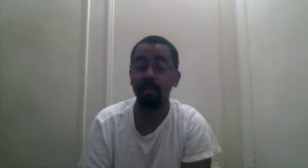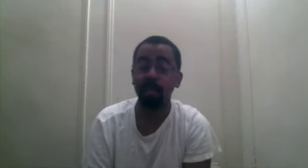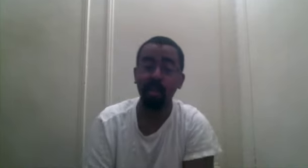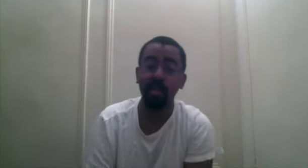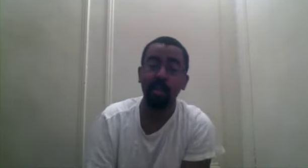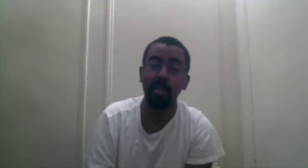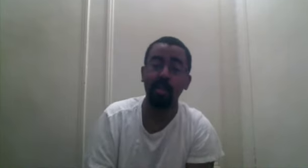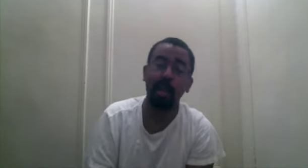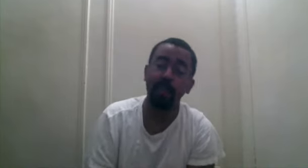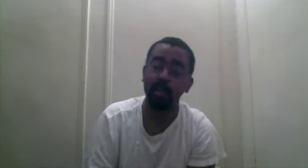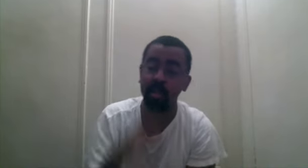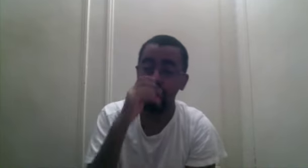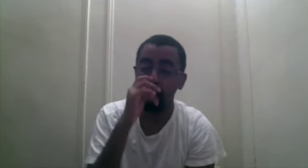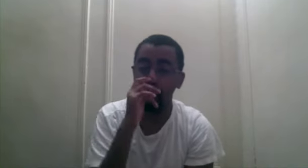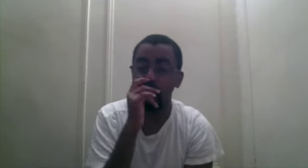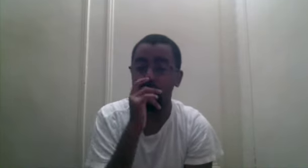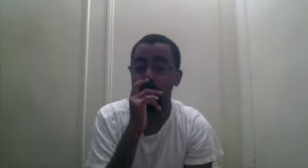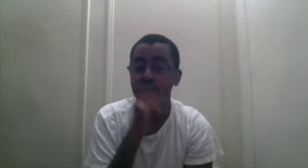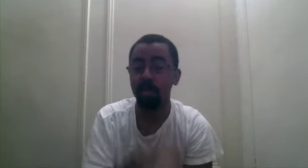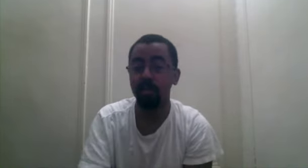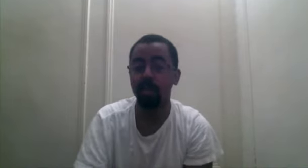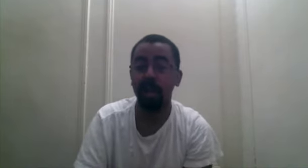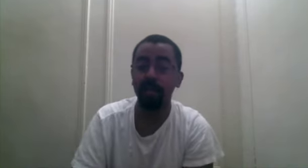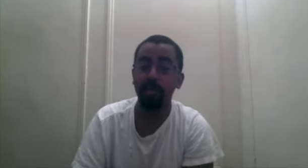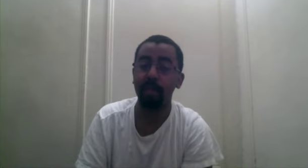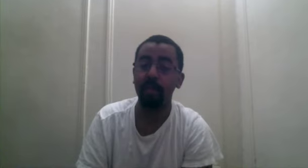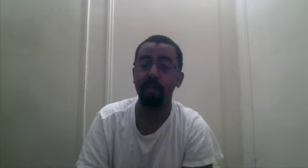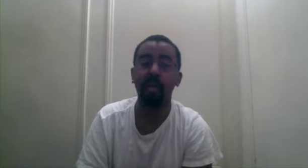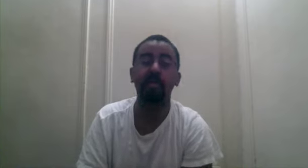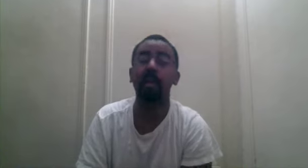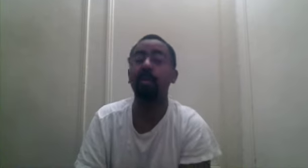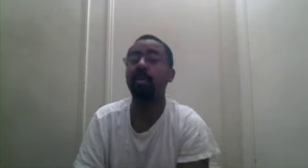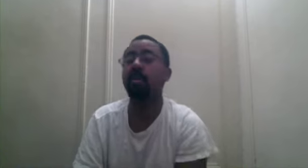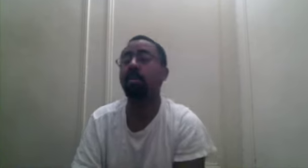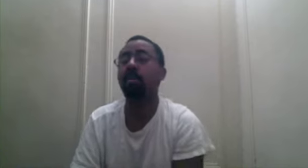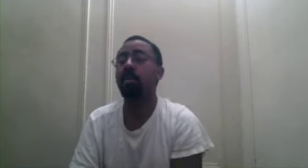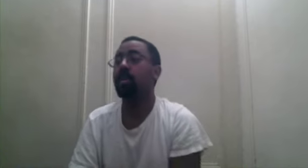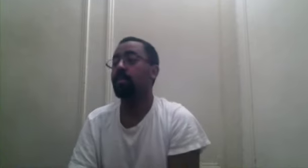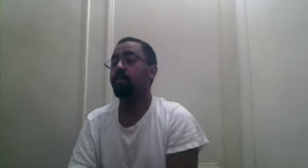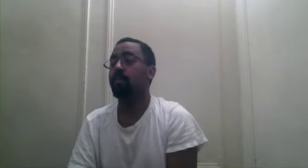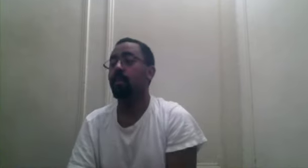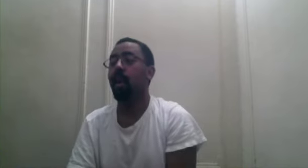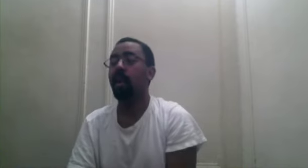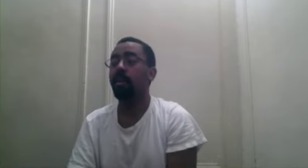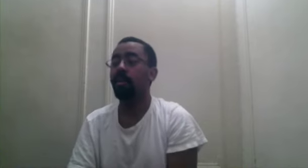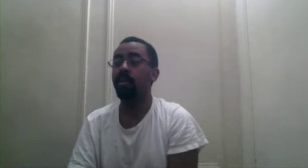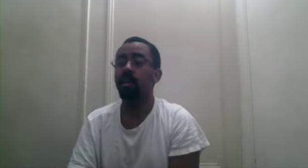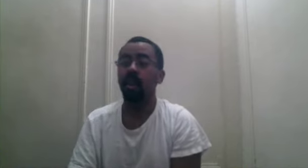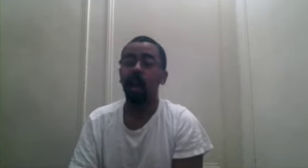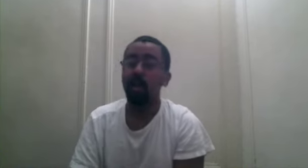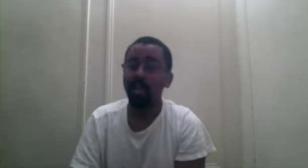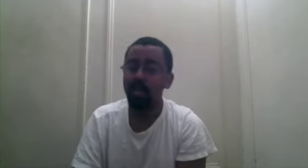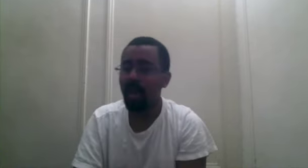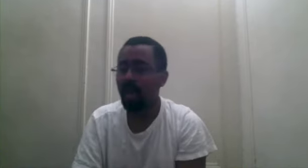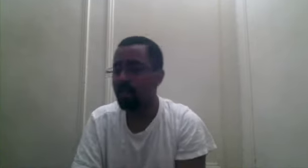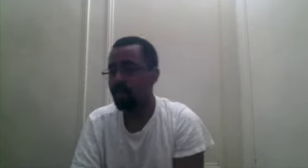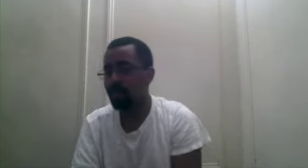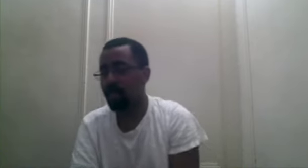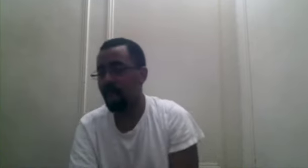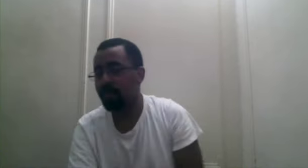pace. I want to see what happens with the others who were captured by Big Mom. I want to see Kaido. I want to see what happens with Captain